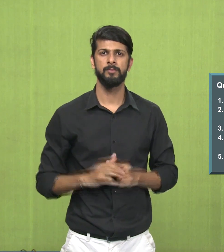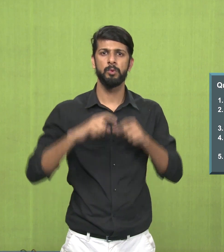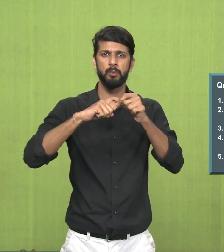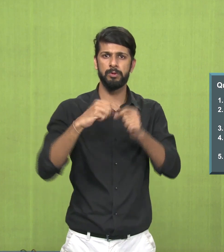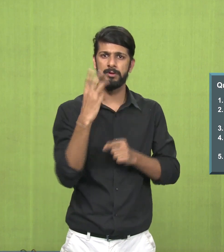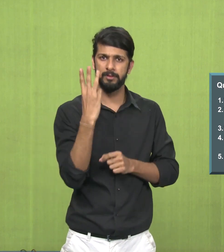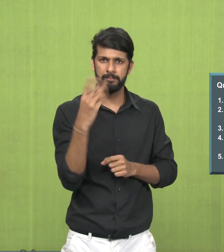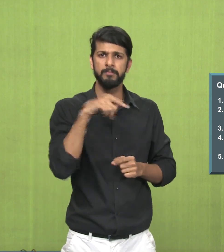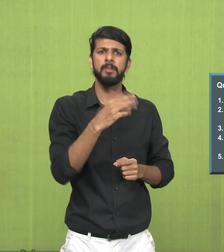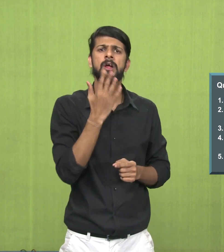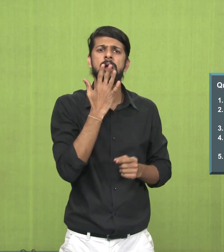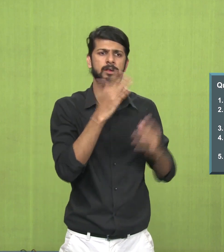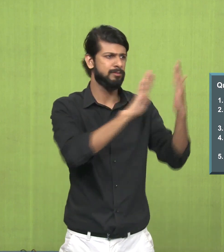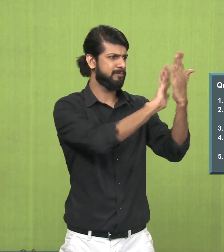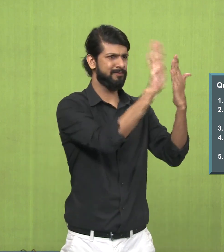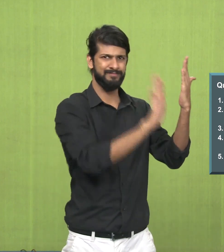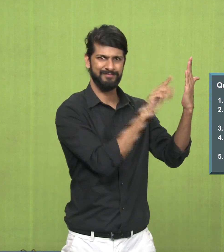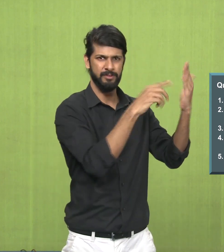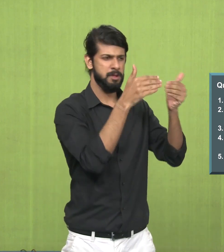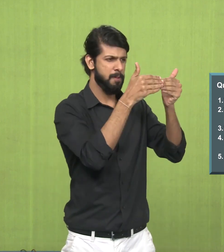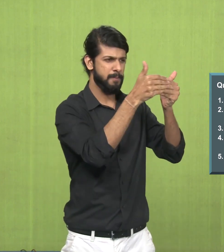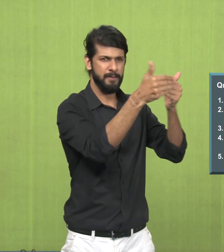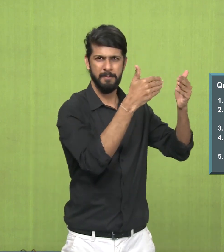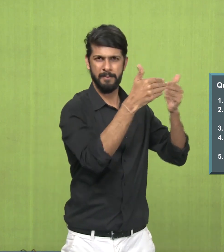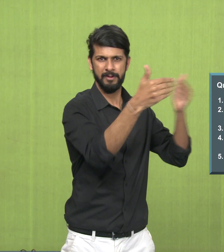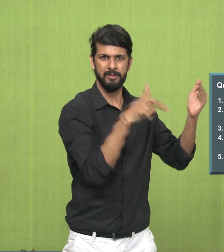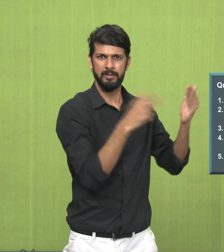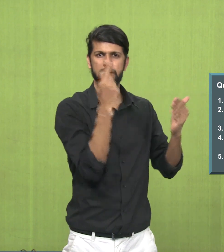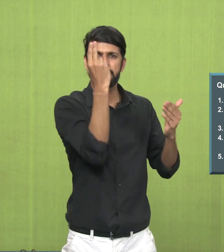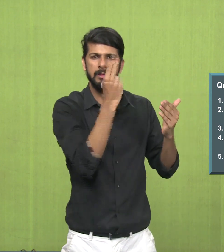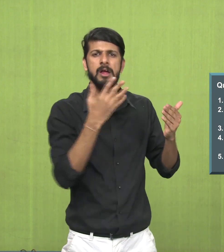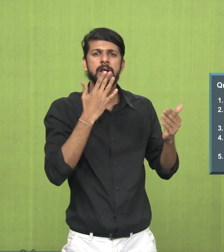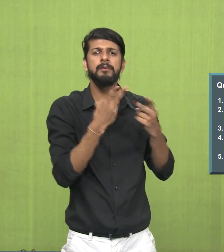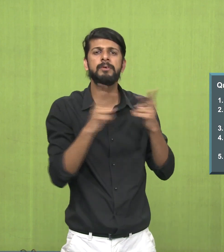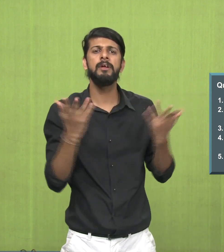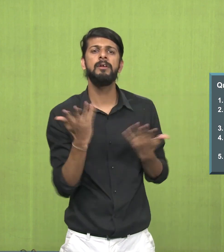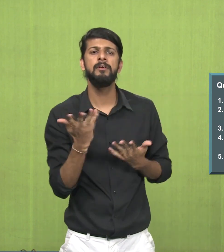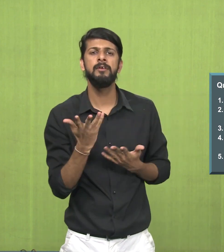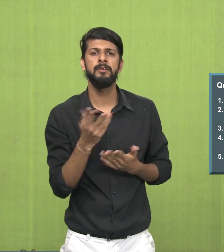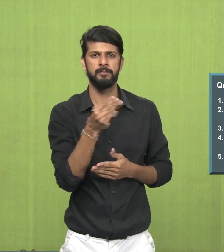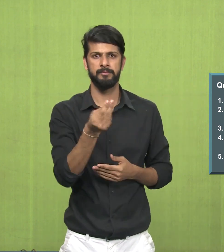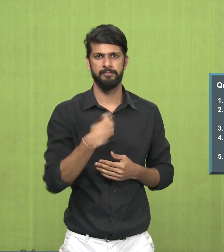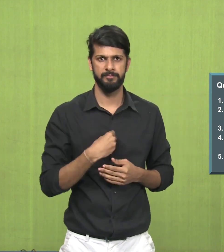Question number 3, what are the colors used in this painting?